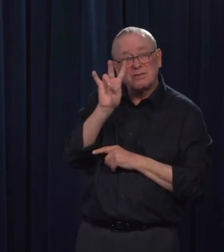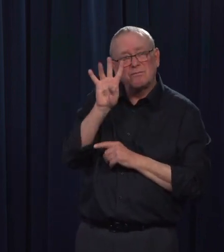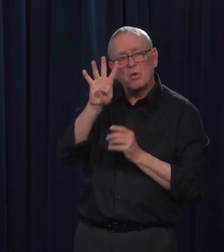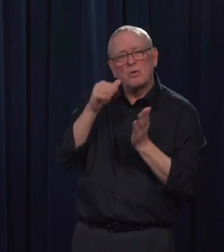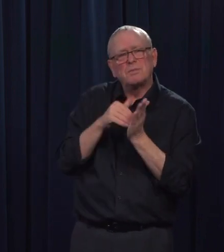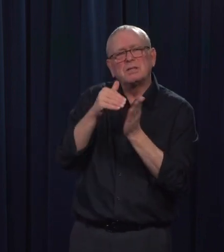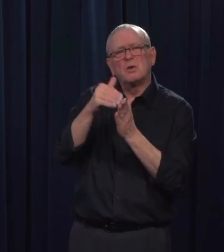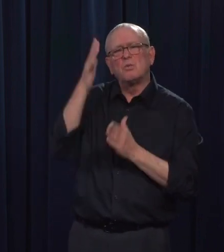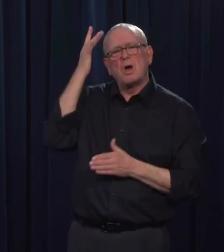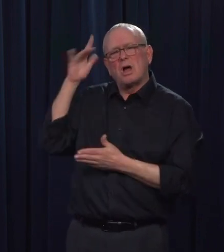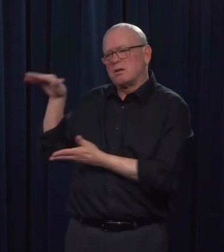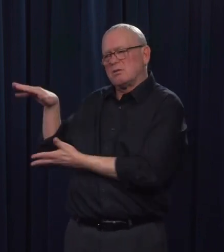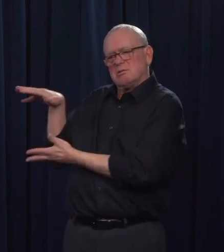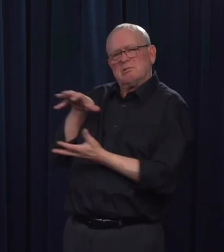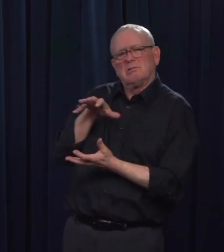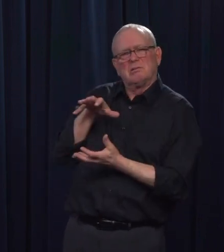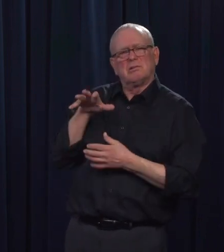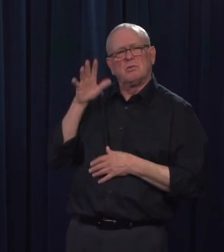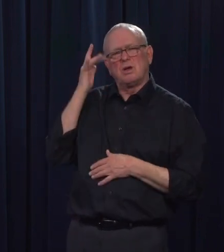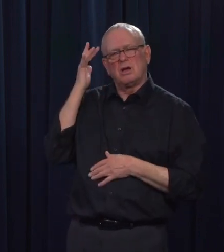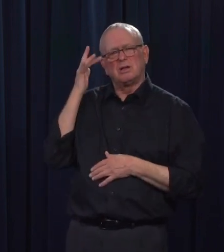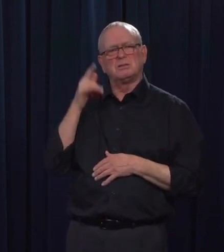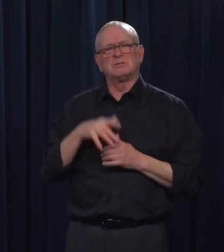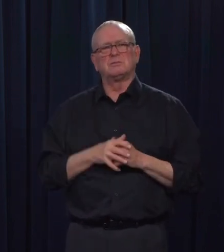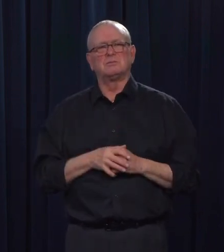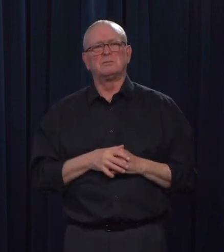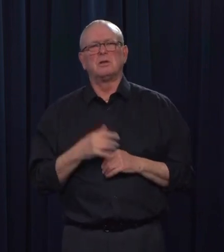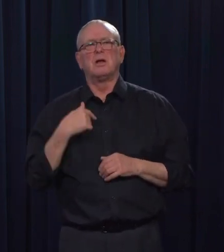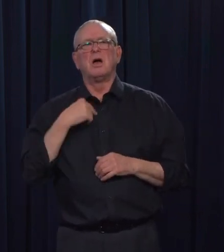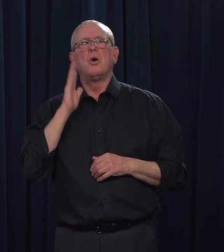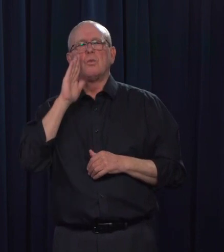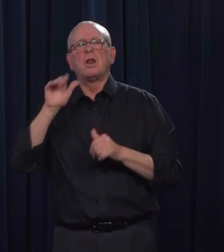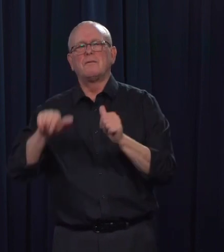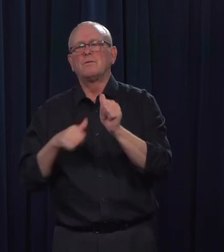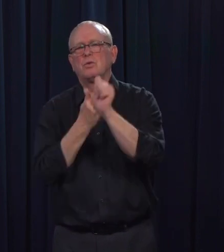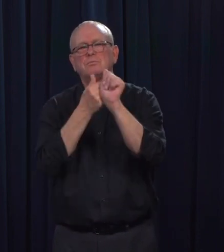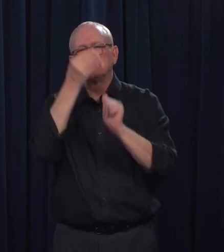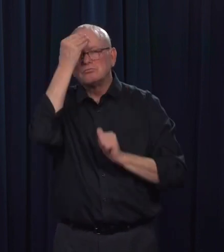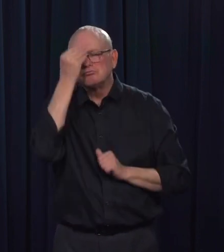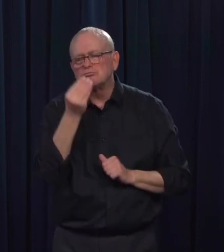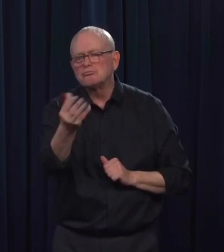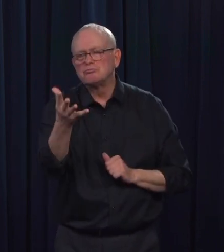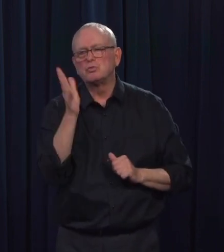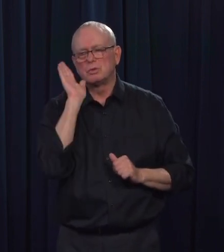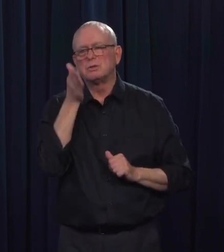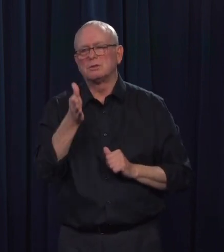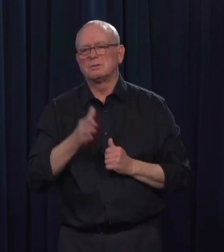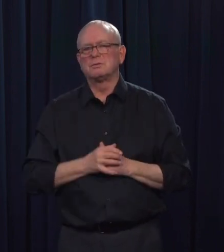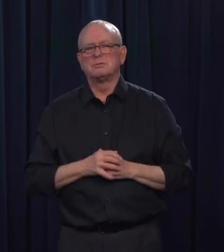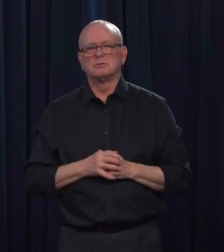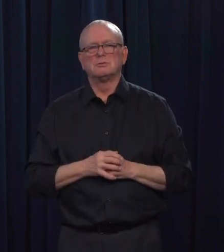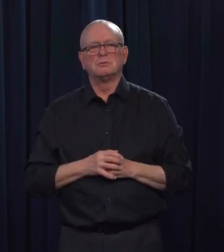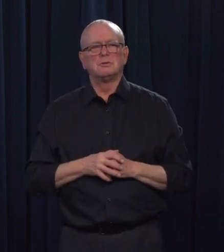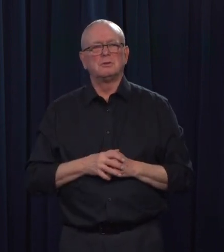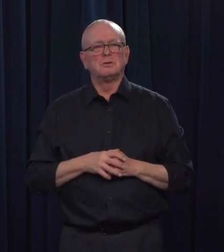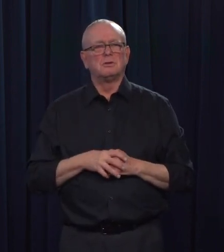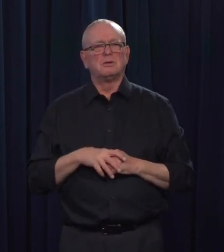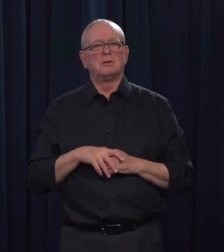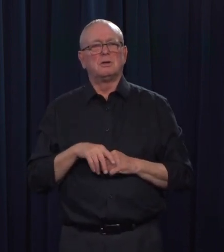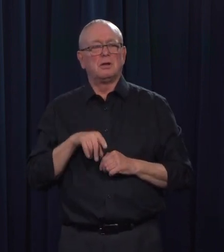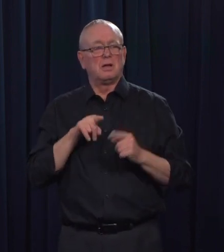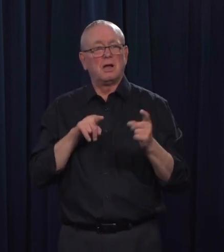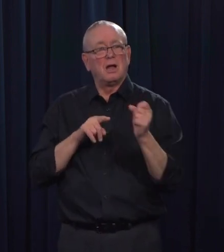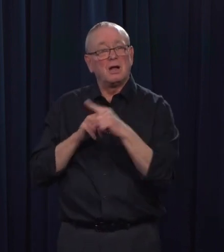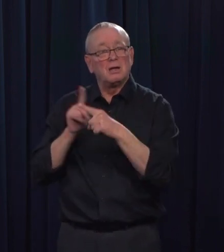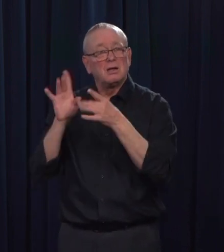of why you need it? Well, like I said, we'll, we'll follow up with you on that. It says for funding income support and insurance for disaster emergency